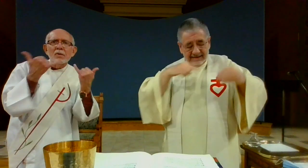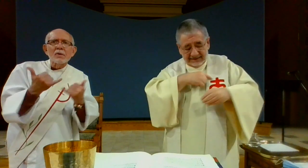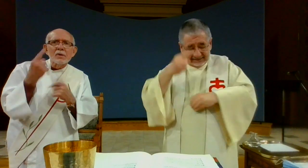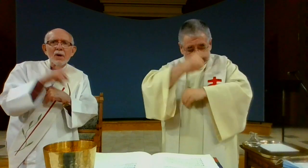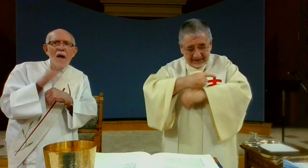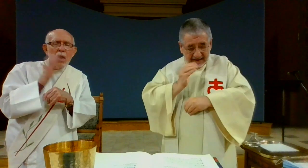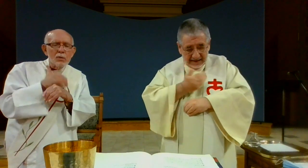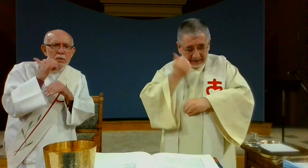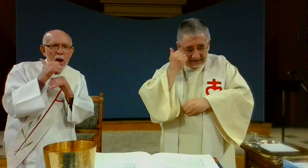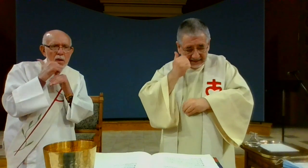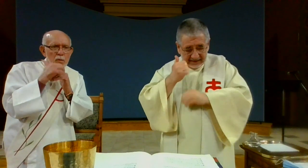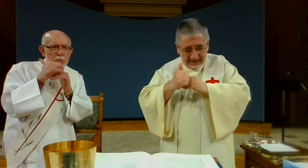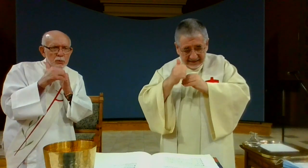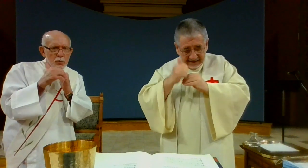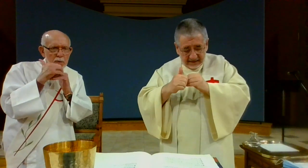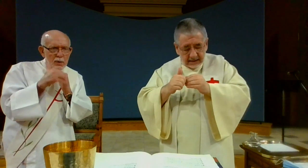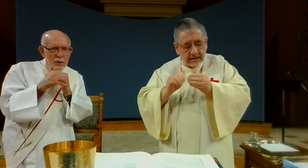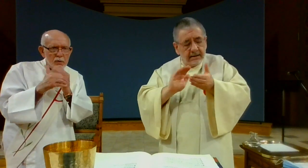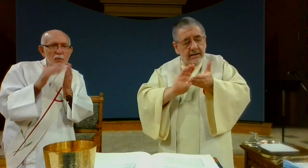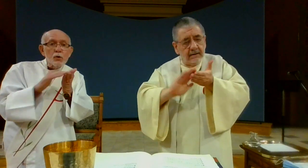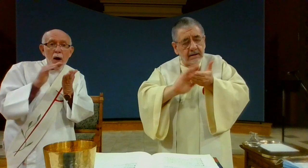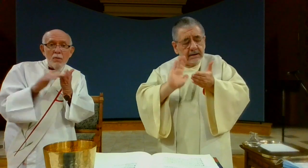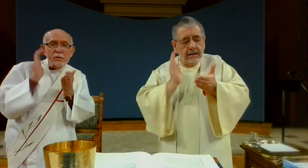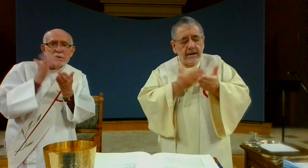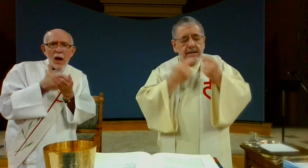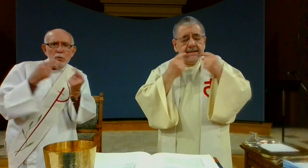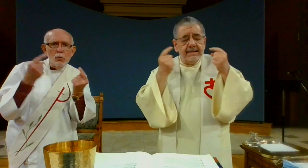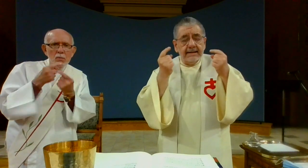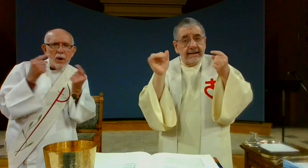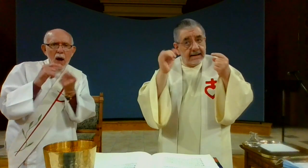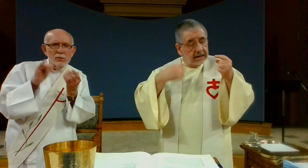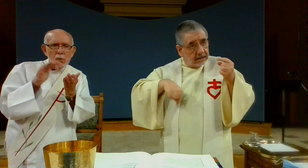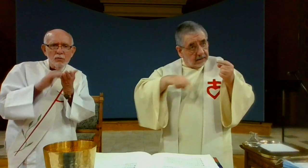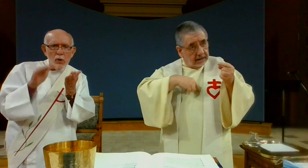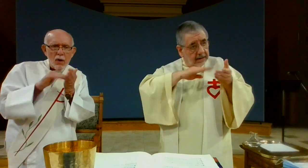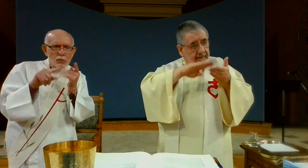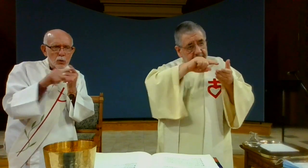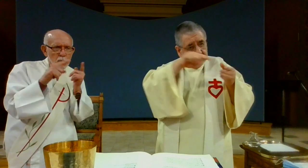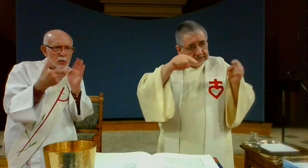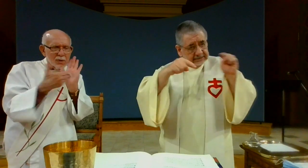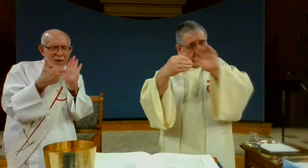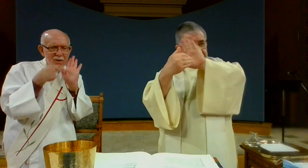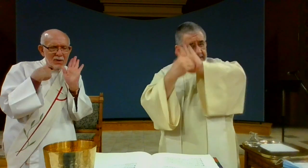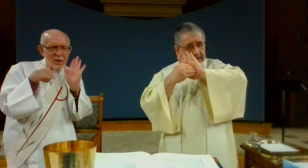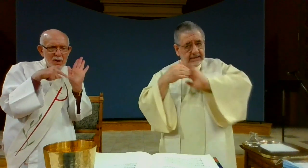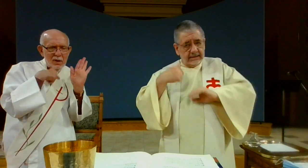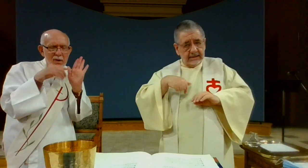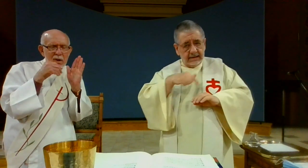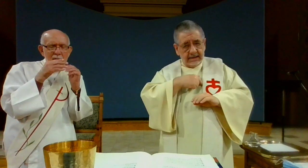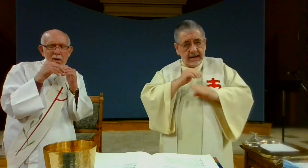give us this day our daily bread and forgive us our trespasses as we forgive those who trespass against